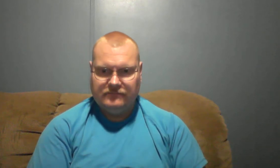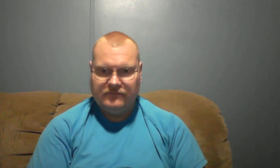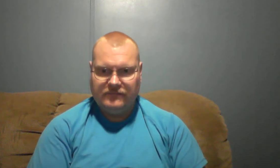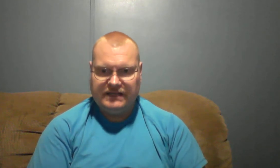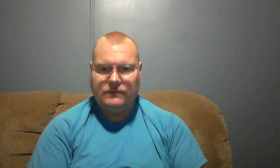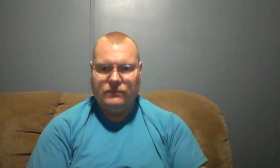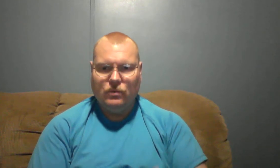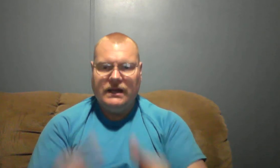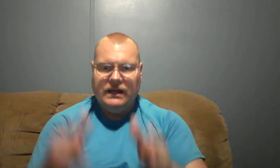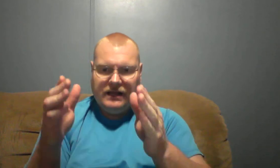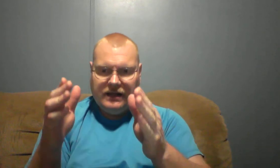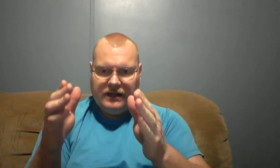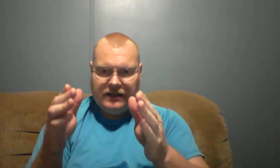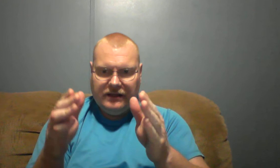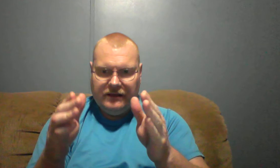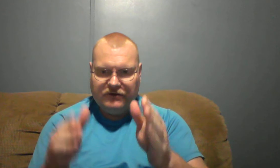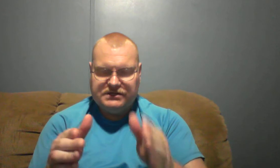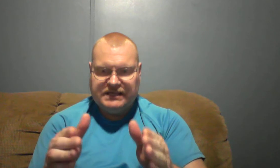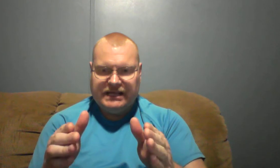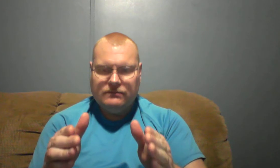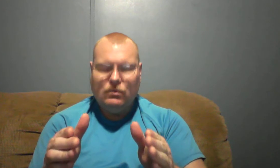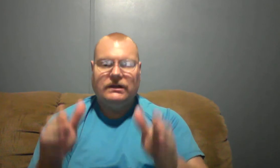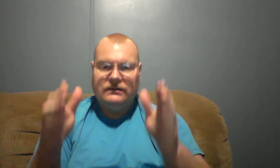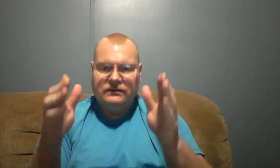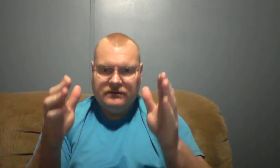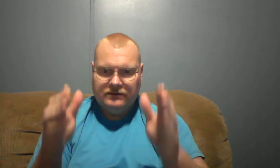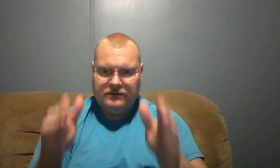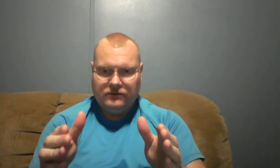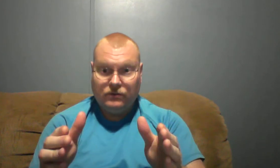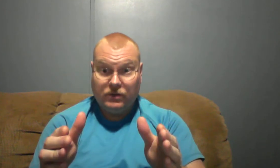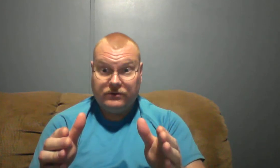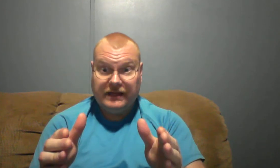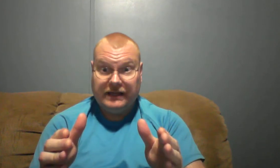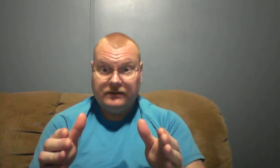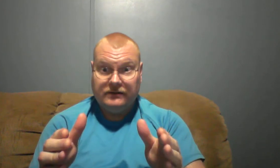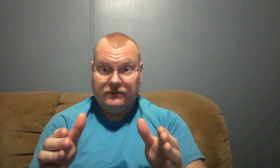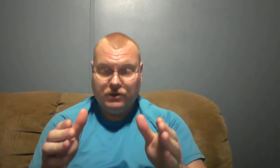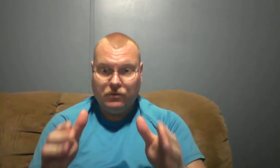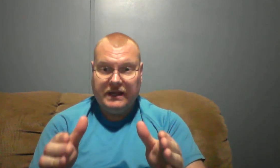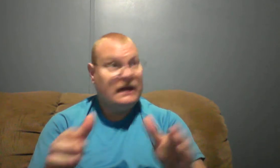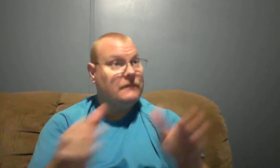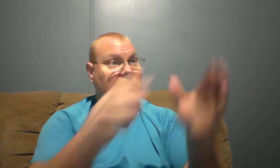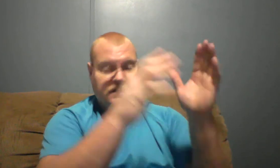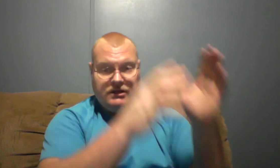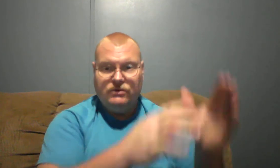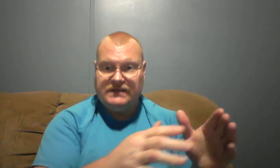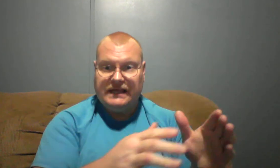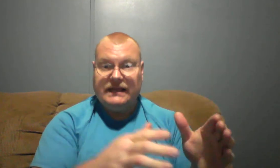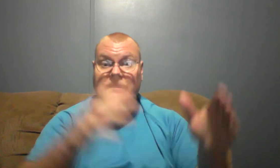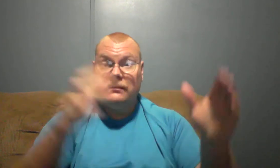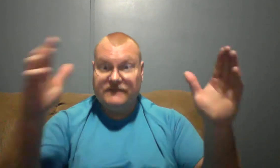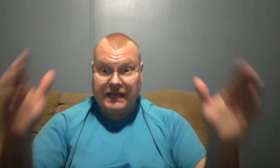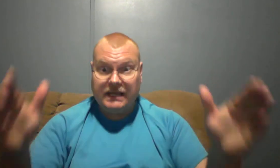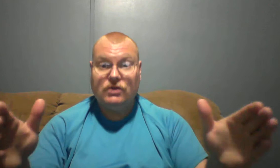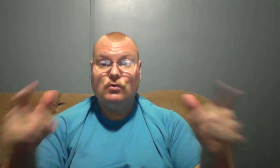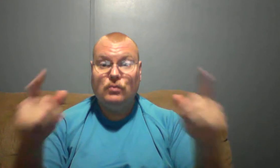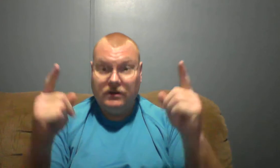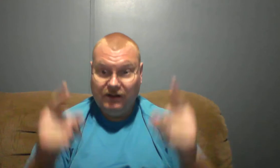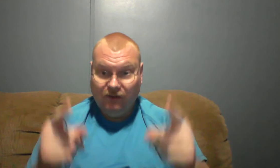He's number one. First thing in the morning, what do you think? When you wake up, do you think, thank you, Lord,